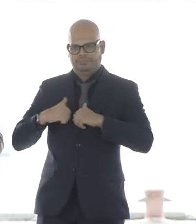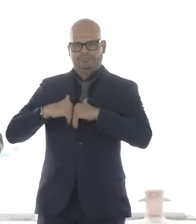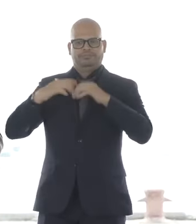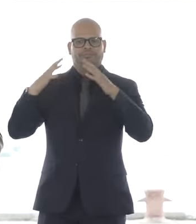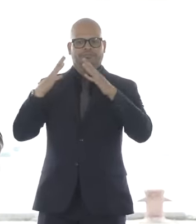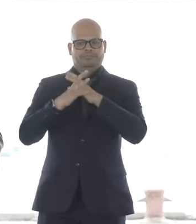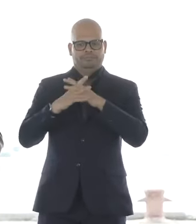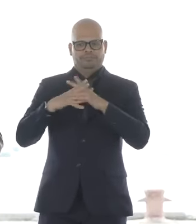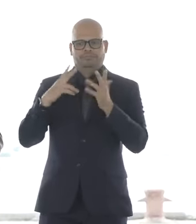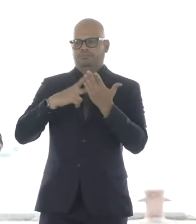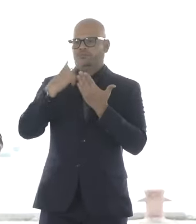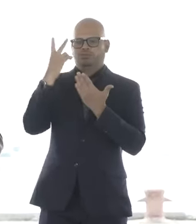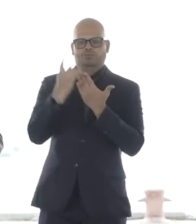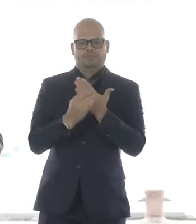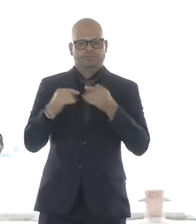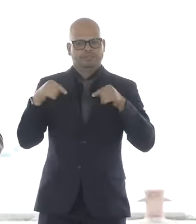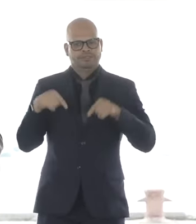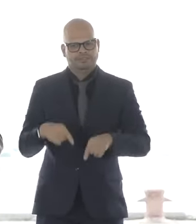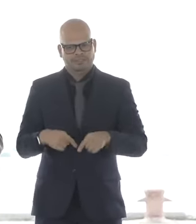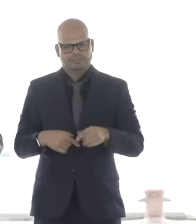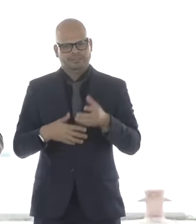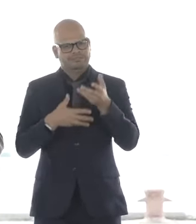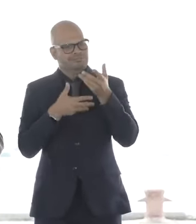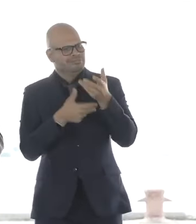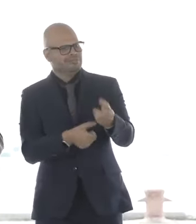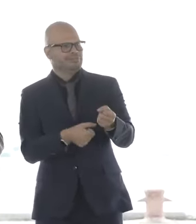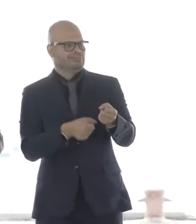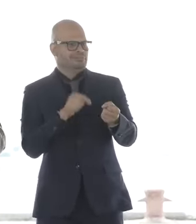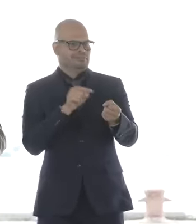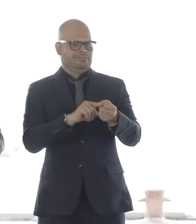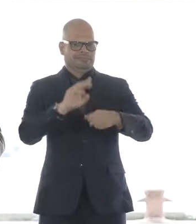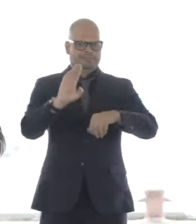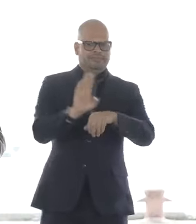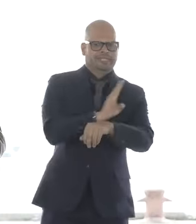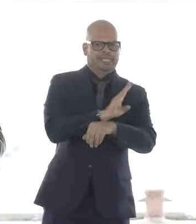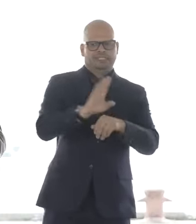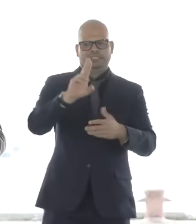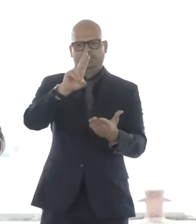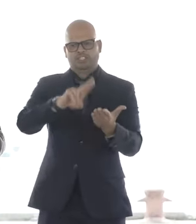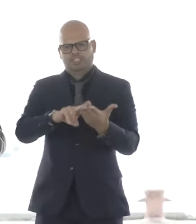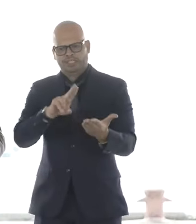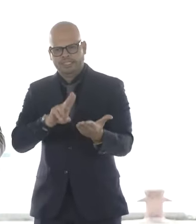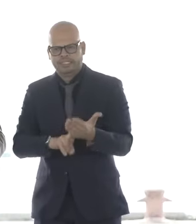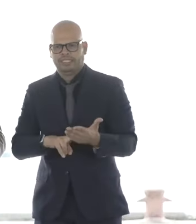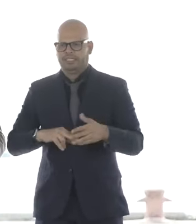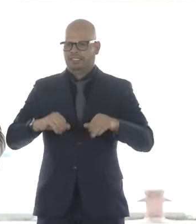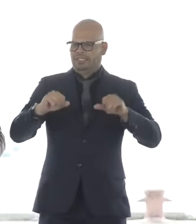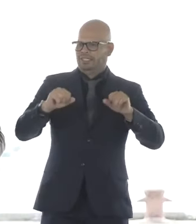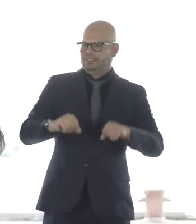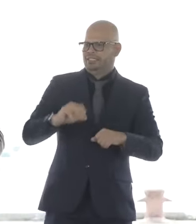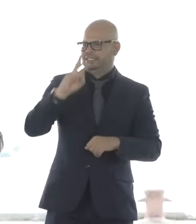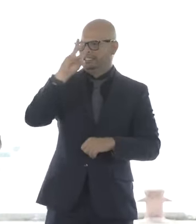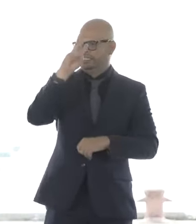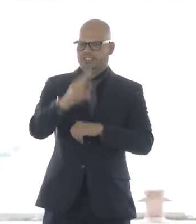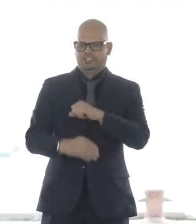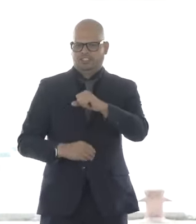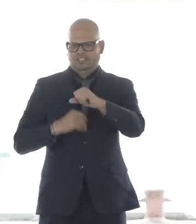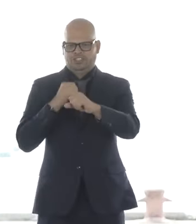as the industry. Securing leases for the first six years of this operation has really helped the project move forward.